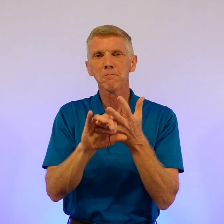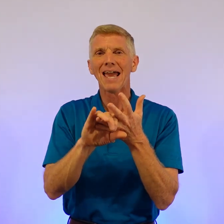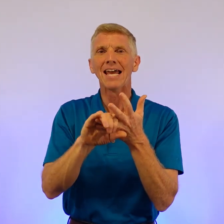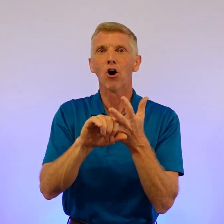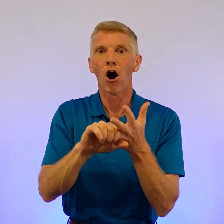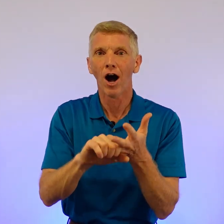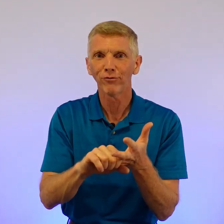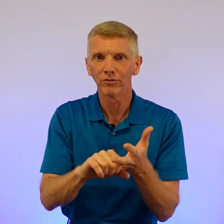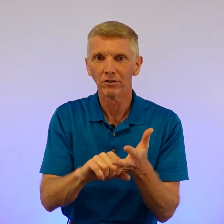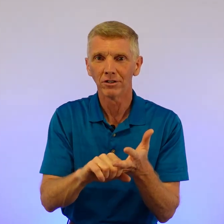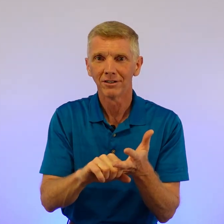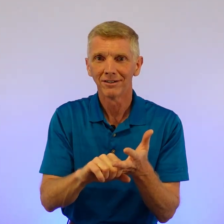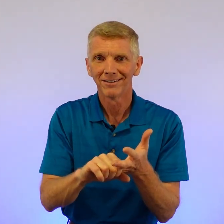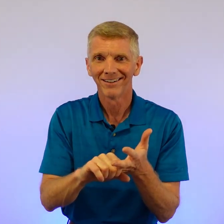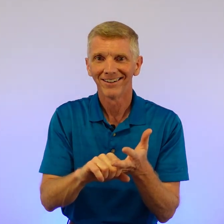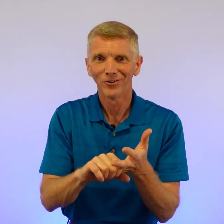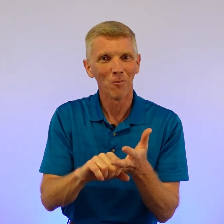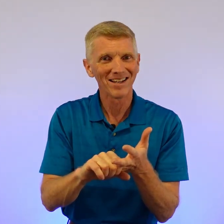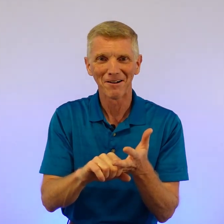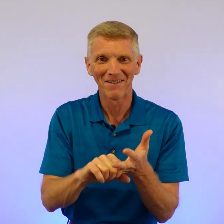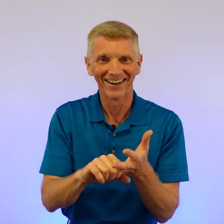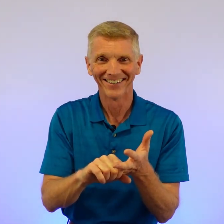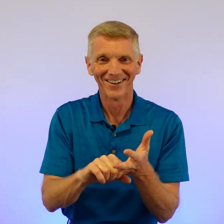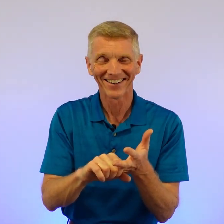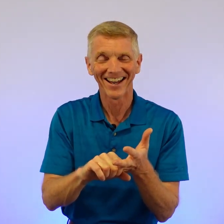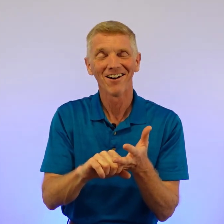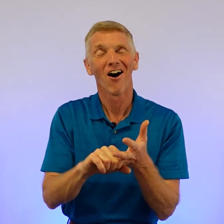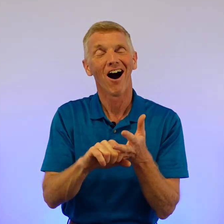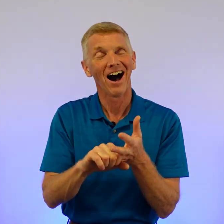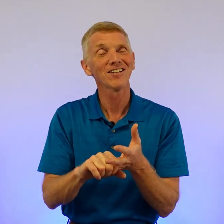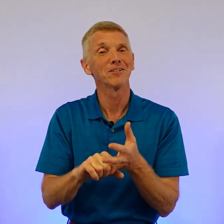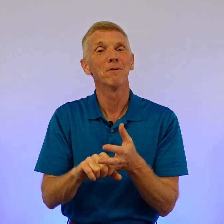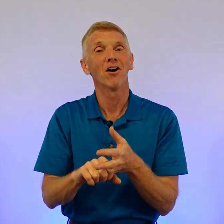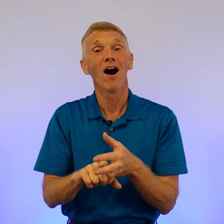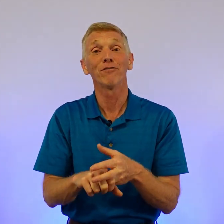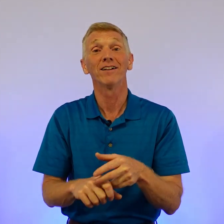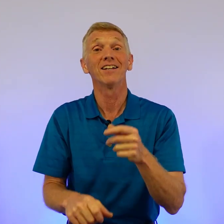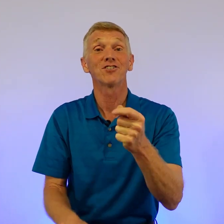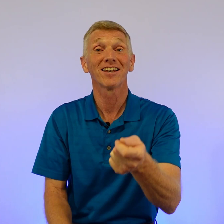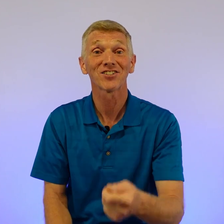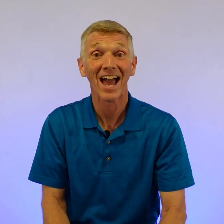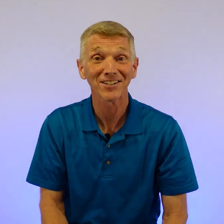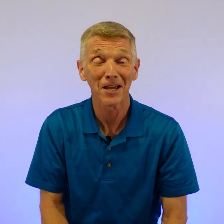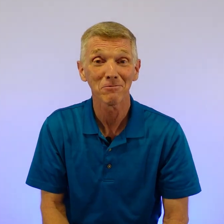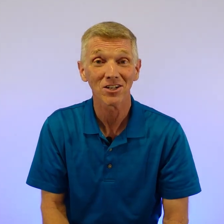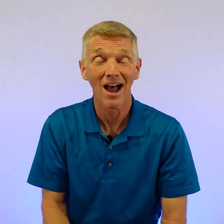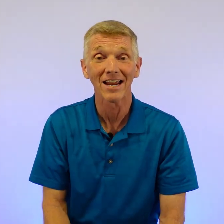and awful. Don't mess up here, okay? Awesome and awful, and it's the exact same sign.